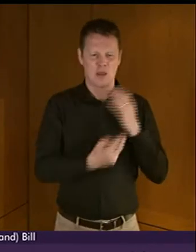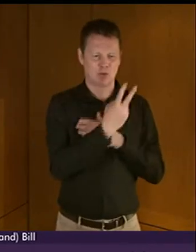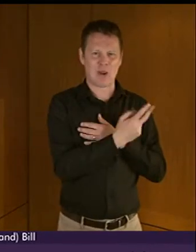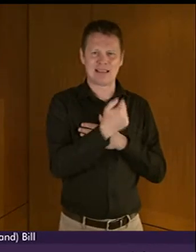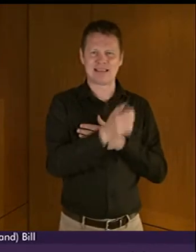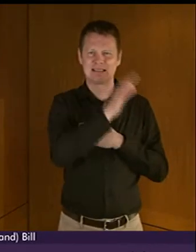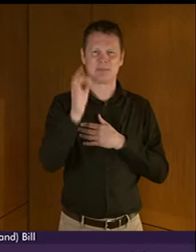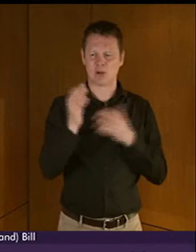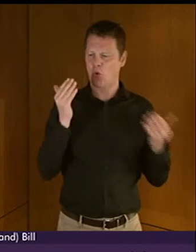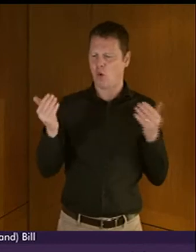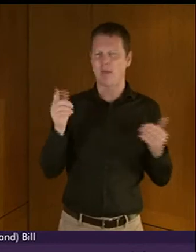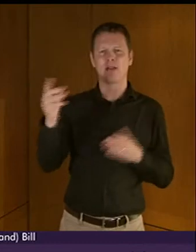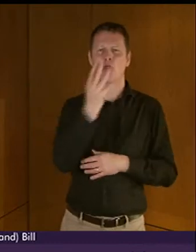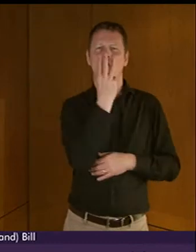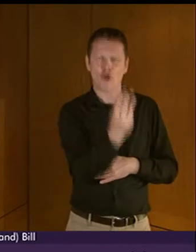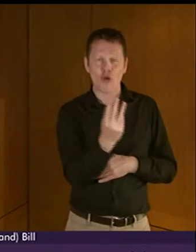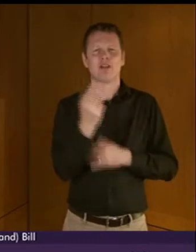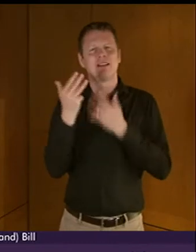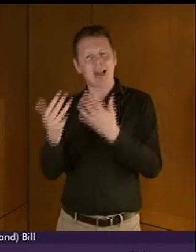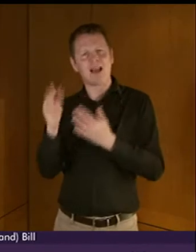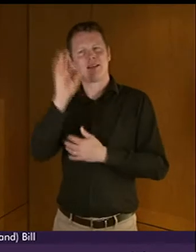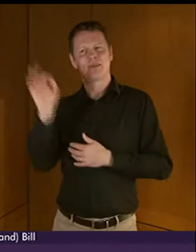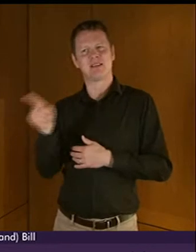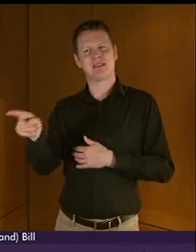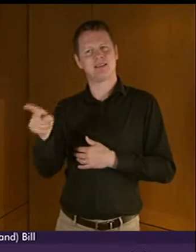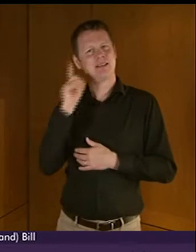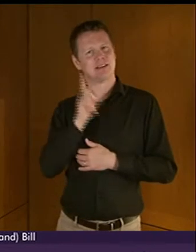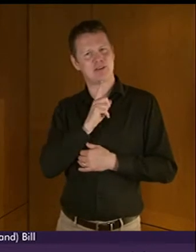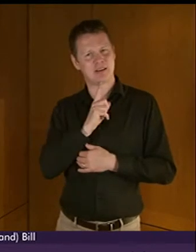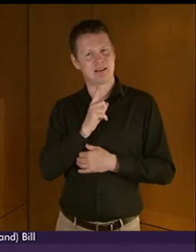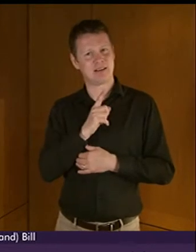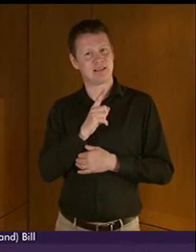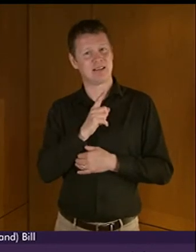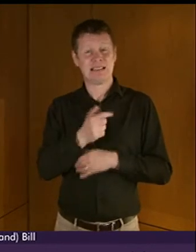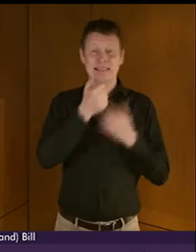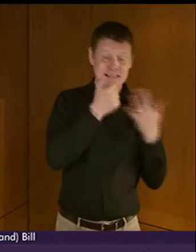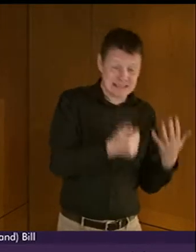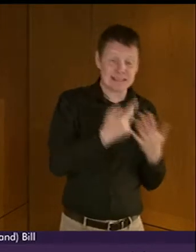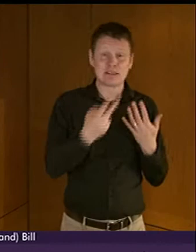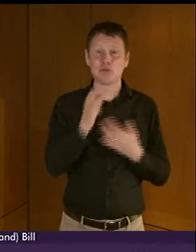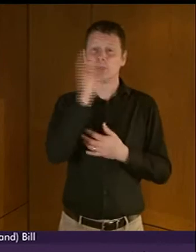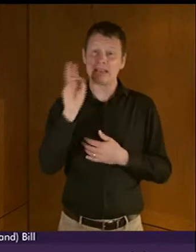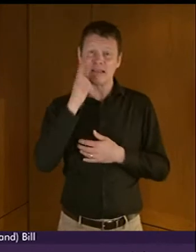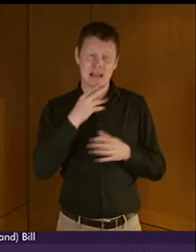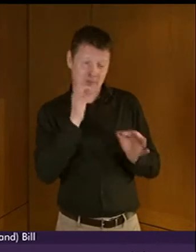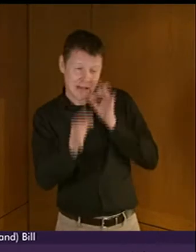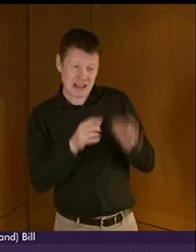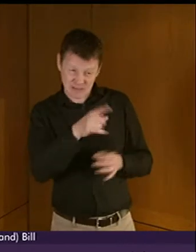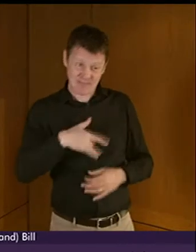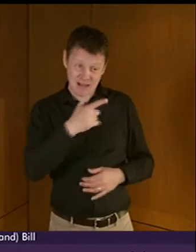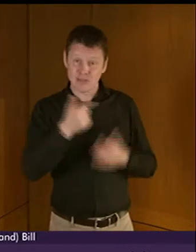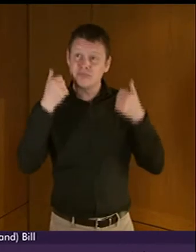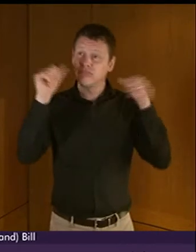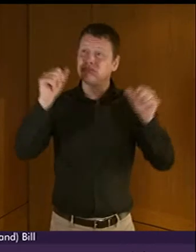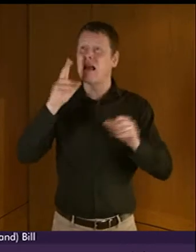39% of hearing school leavers. And 52% of deaf people felt they had been prevented from pursuing further training or education